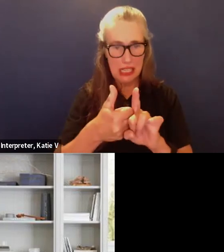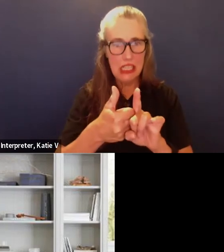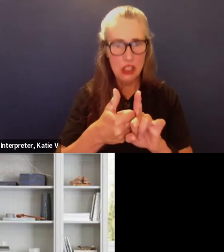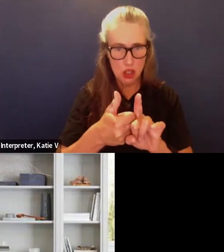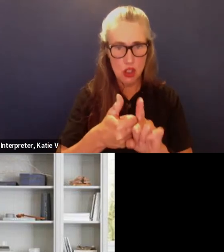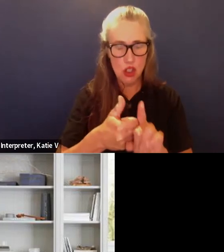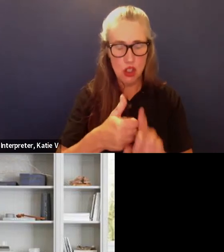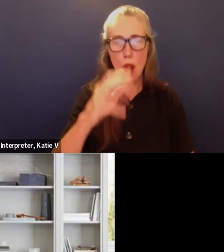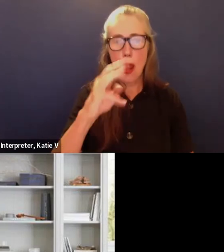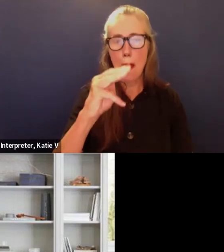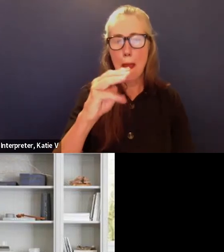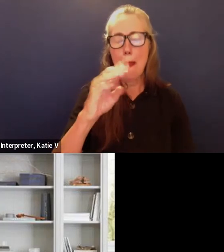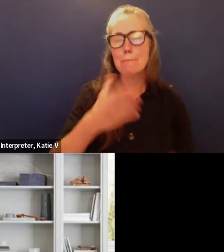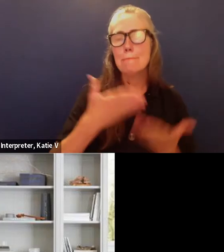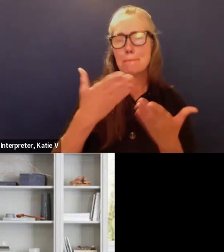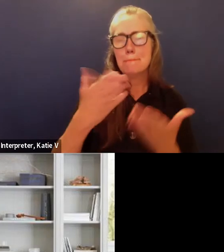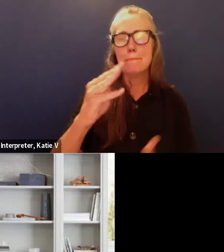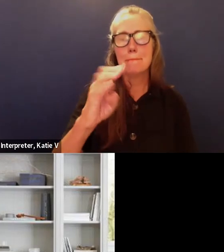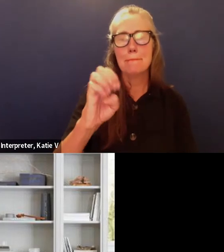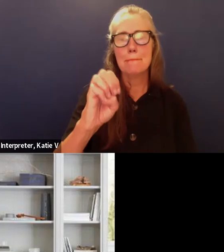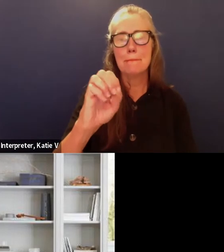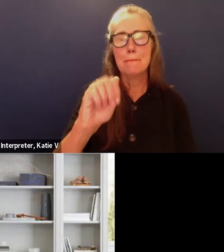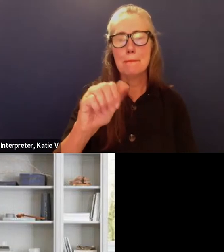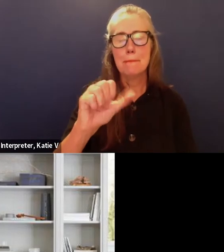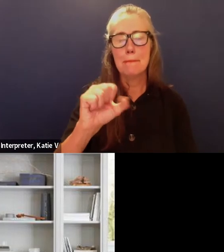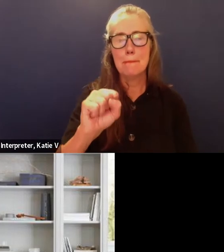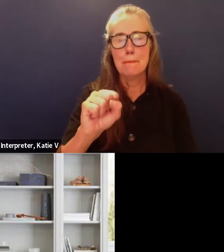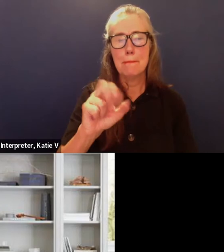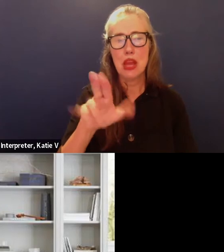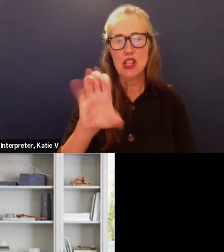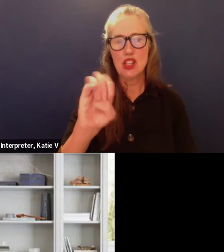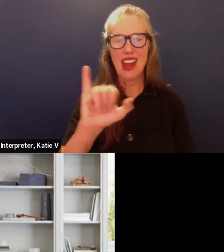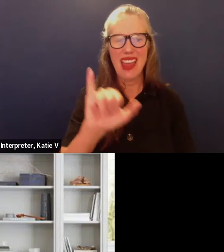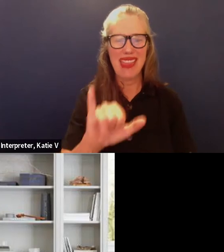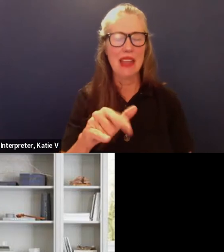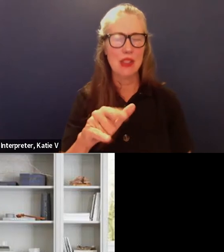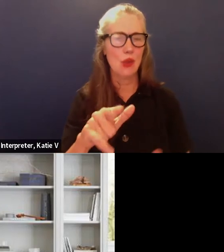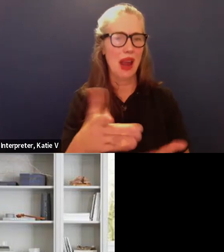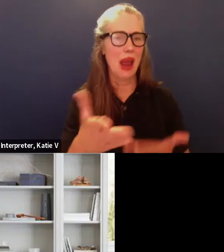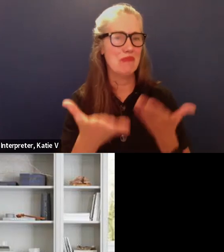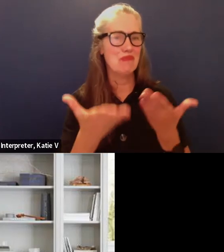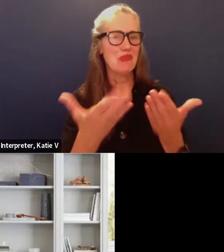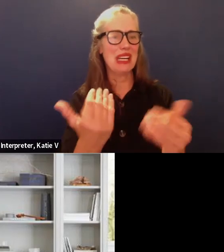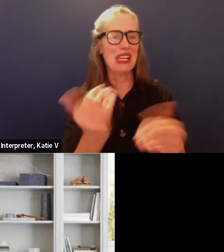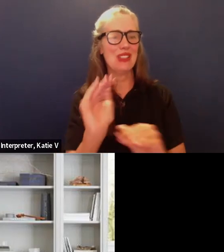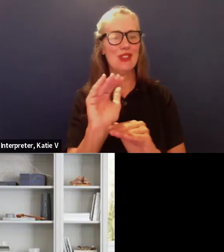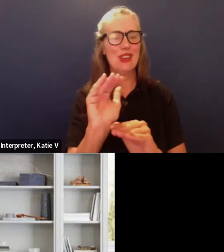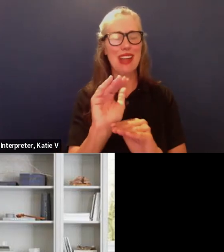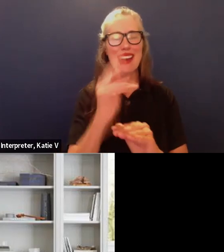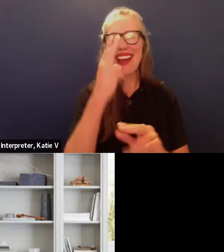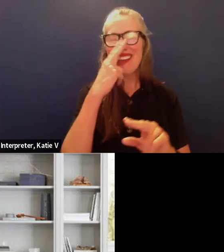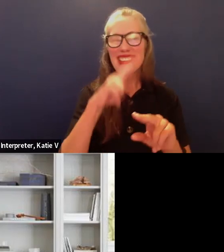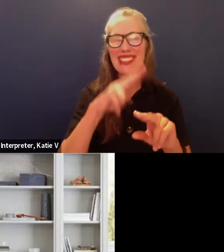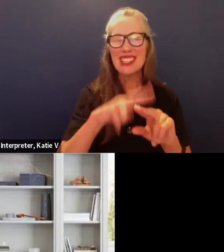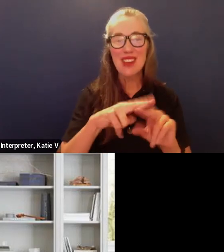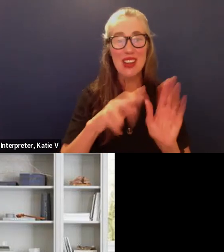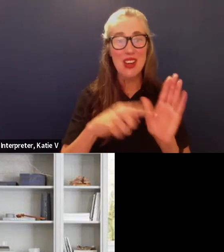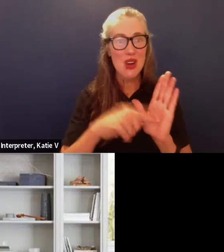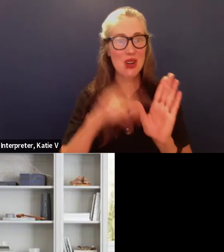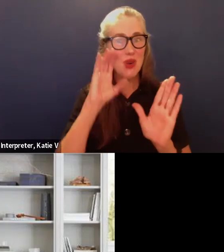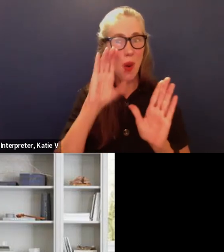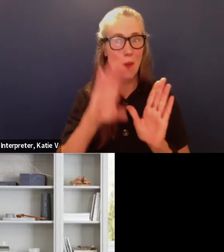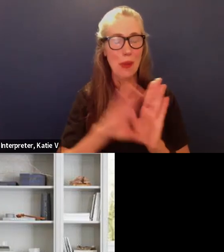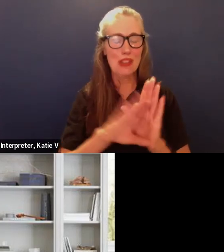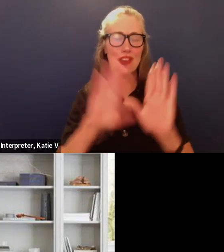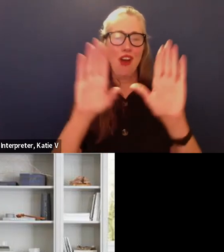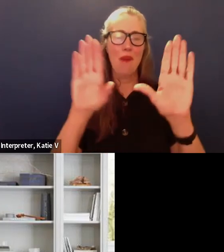next slide okay and finally the fun stuff these are just some of the pictures of some of the amazing things that we